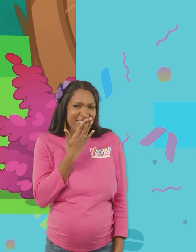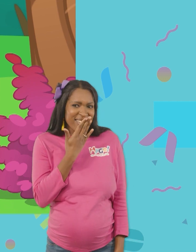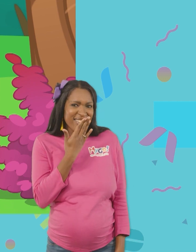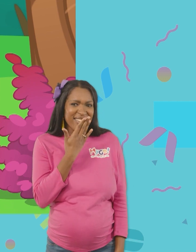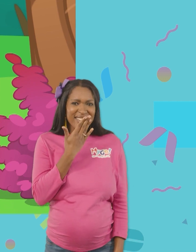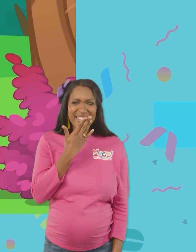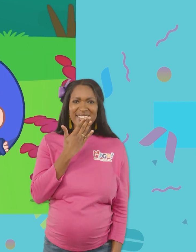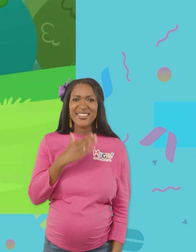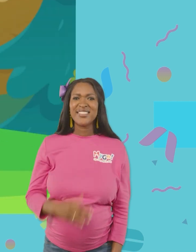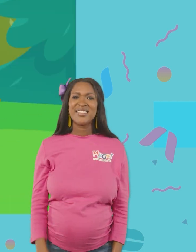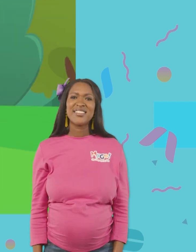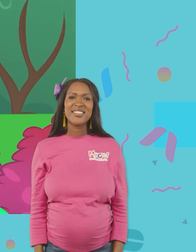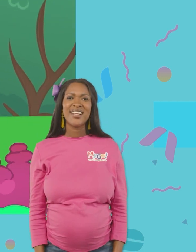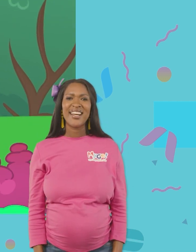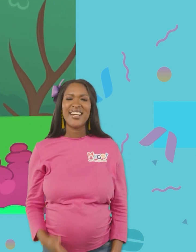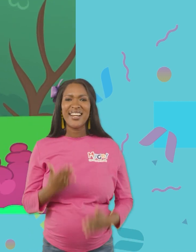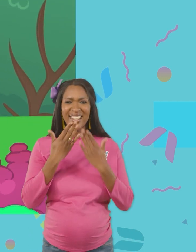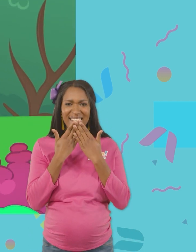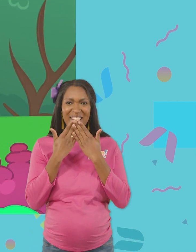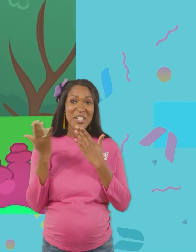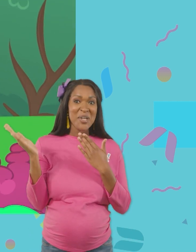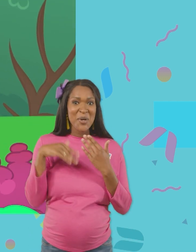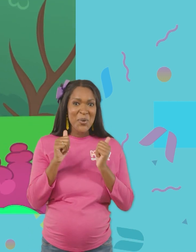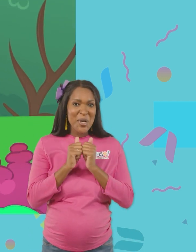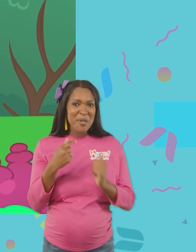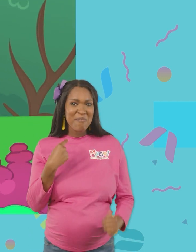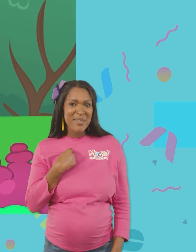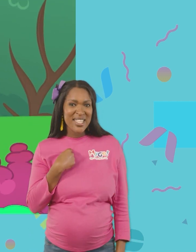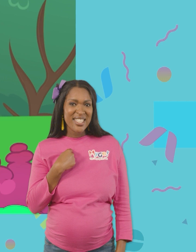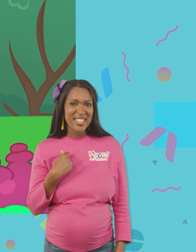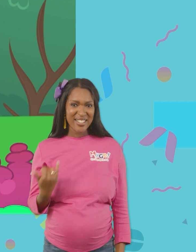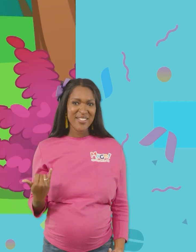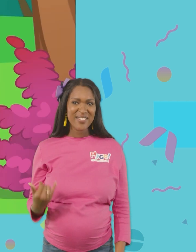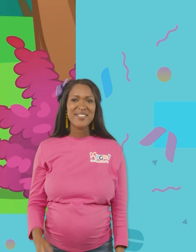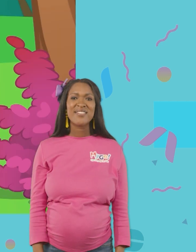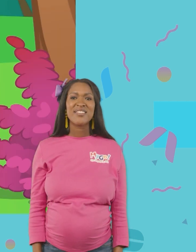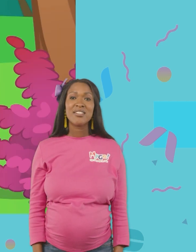game. Hee-hee-hee-hee-hee-hee-hee Now, come with me. Okay!